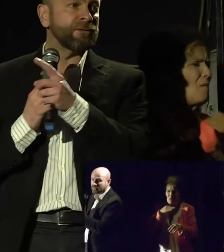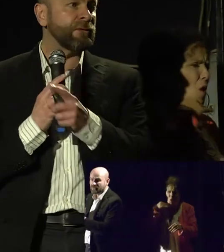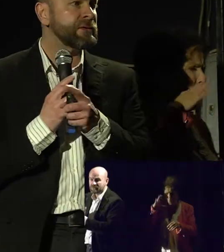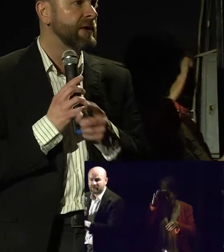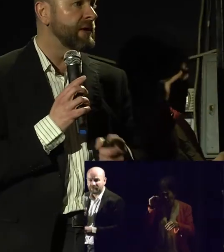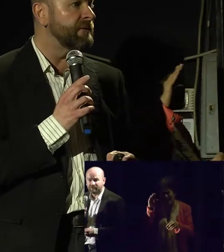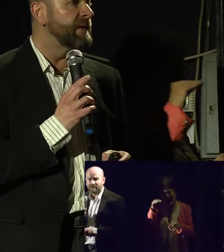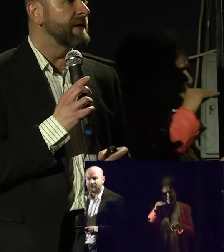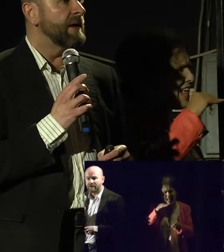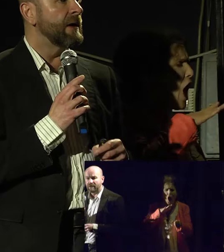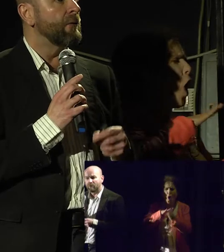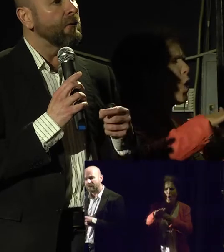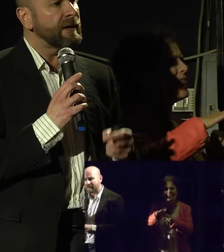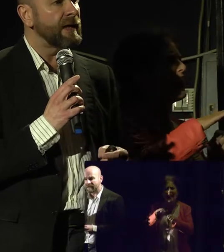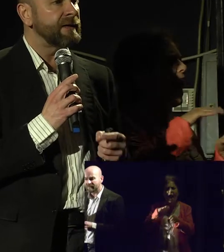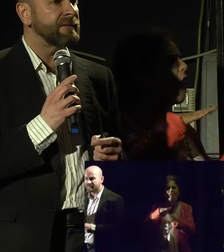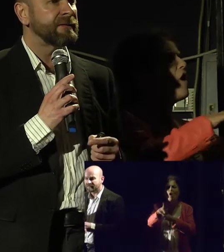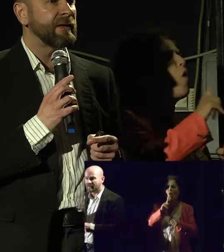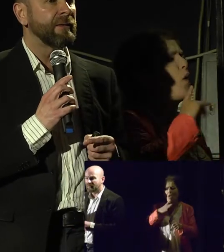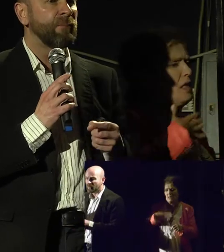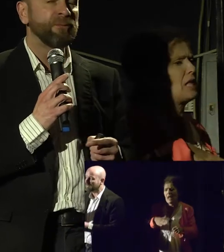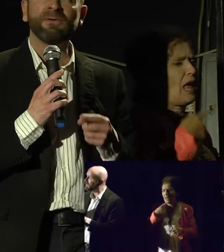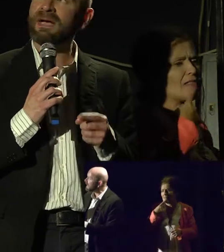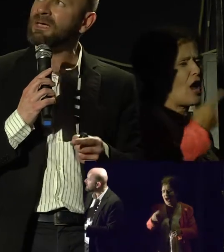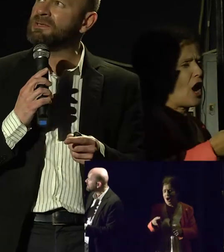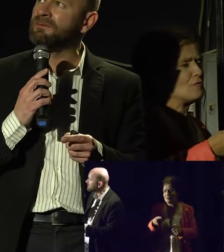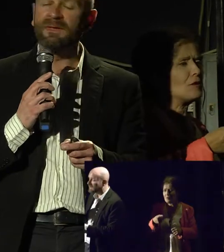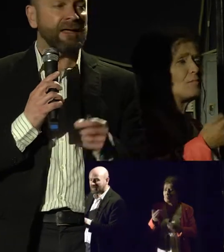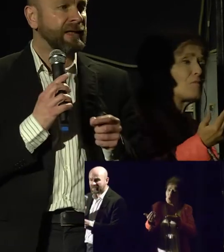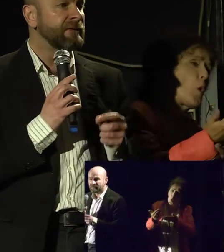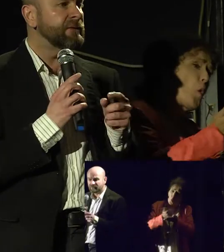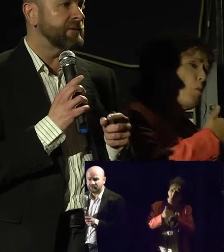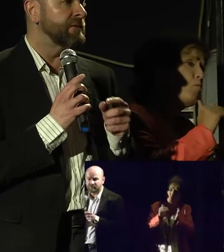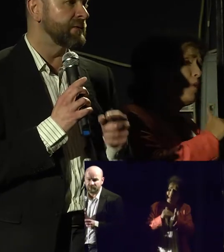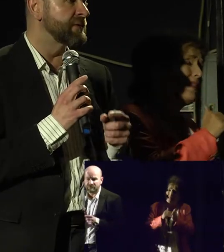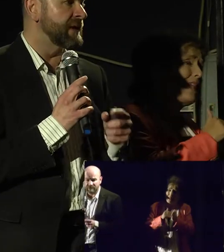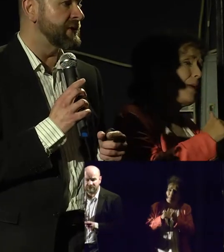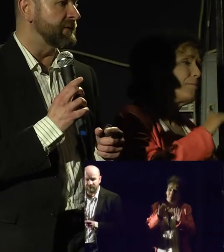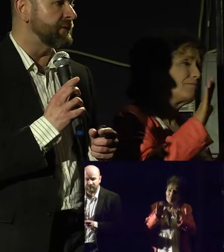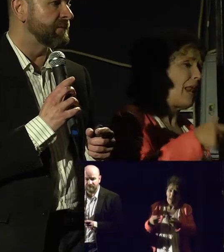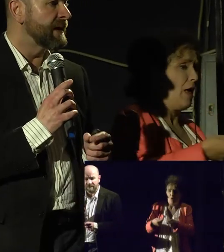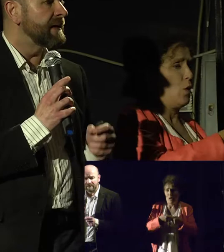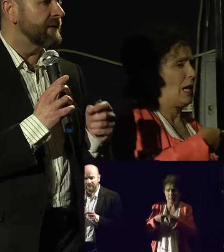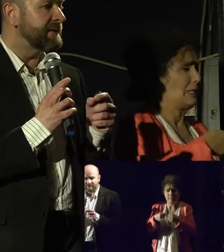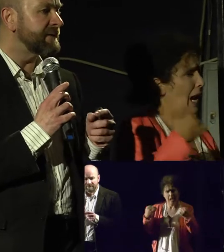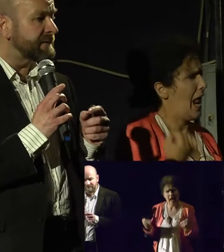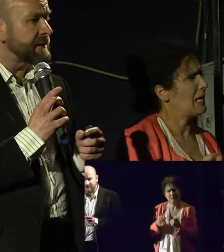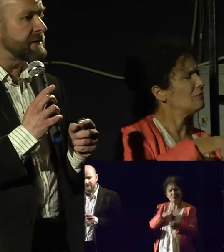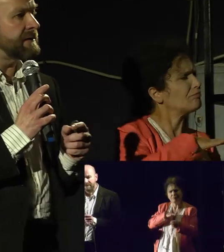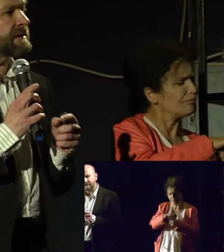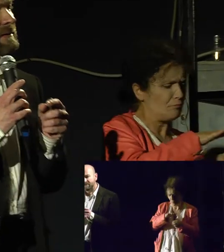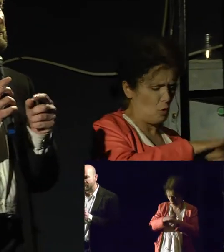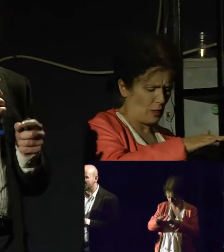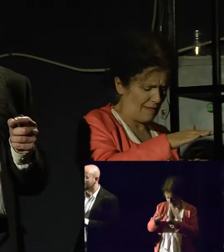new surge of organized popular actions against certain social issues. Now, this is